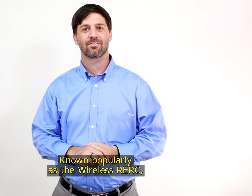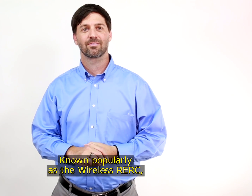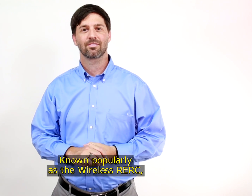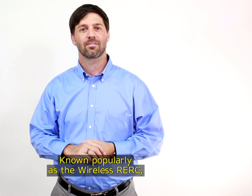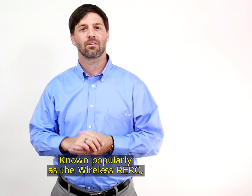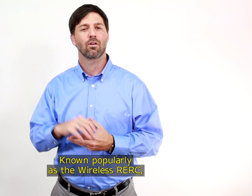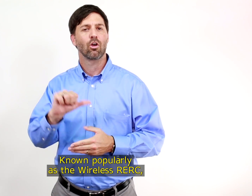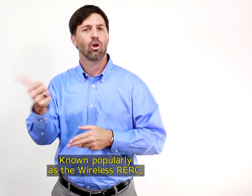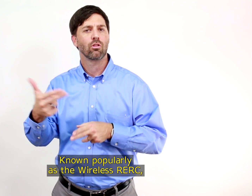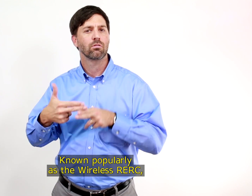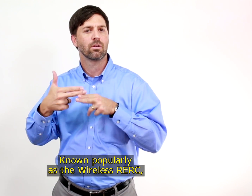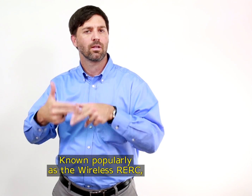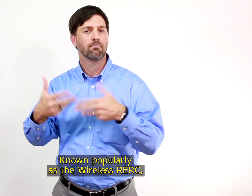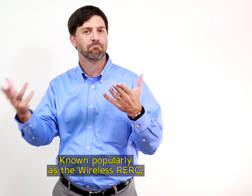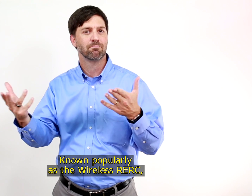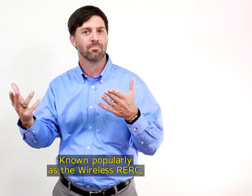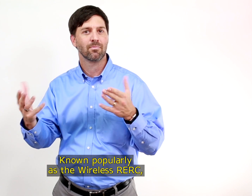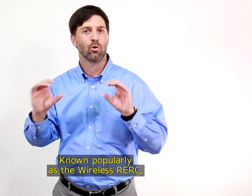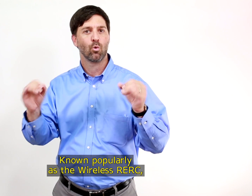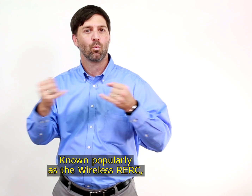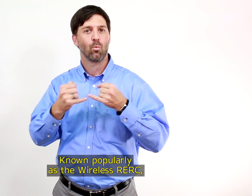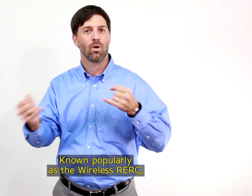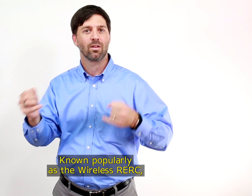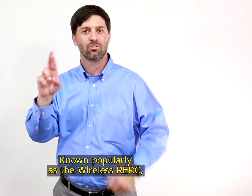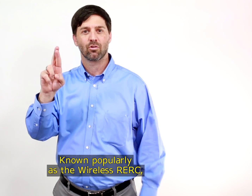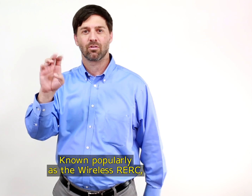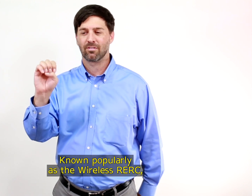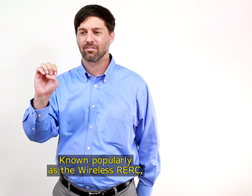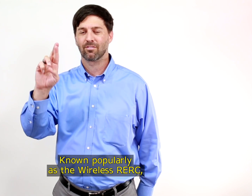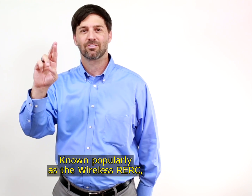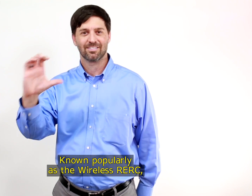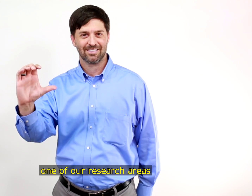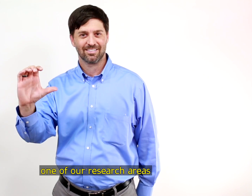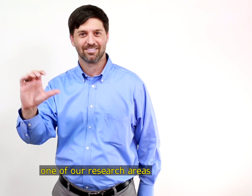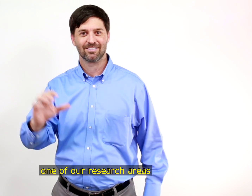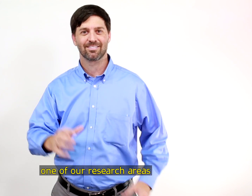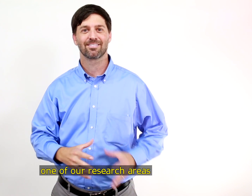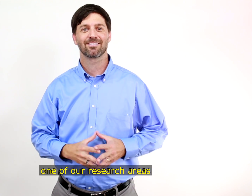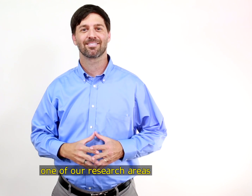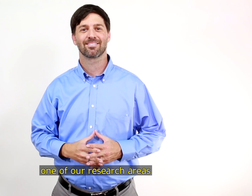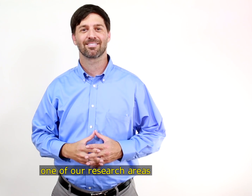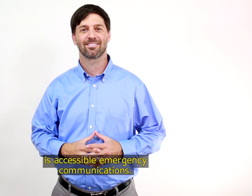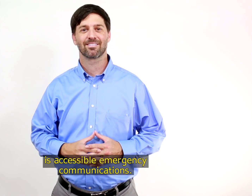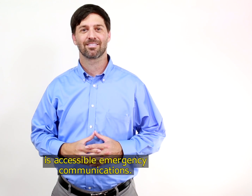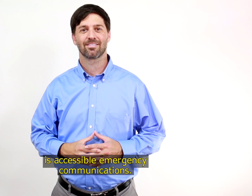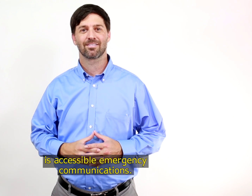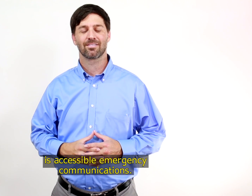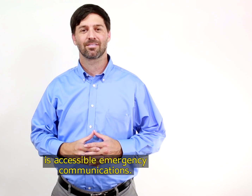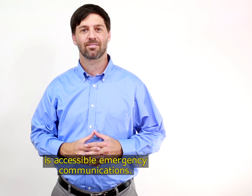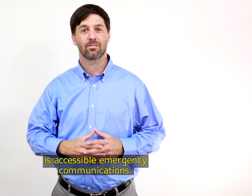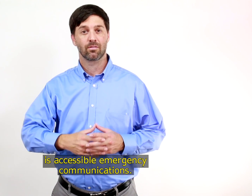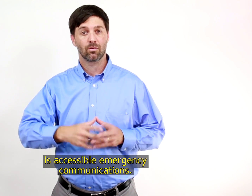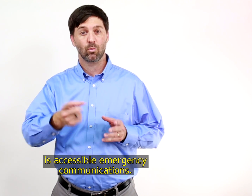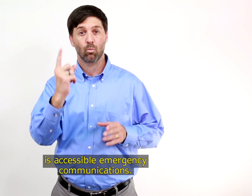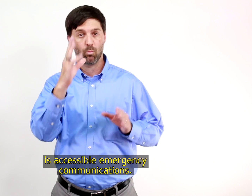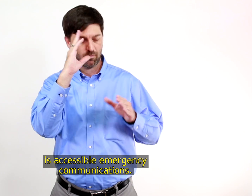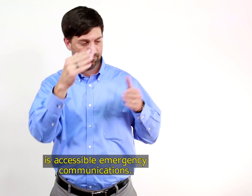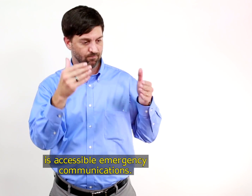Known popularly as the Wireless RERC, one of our research areas is accessible emergency communications.